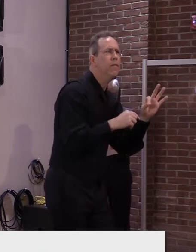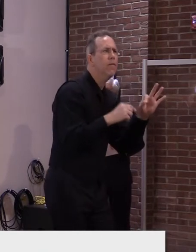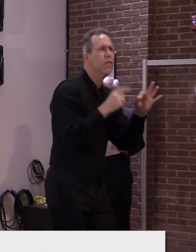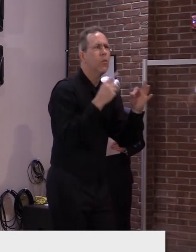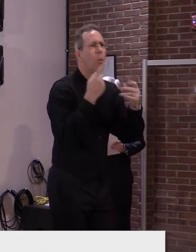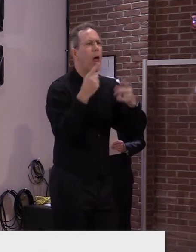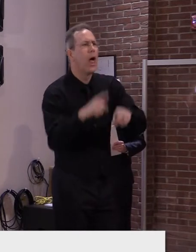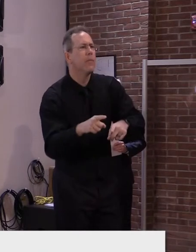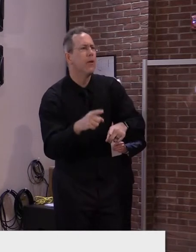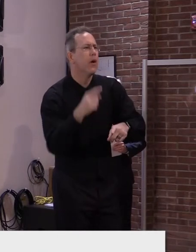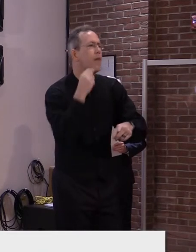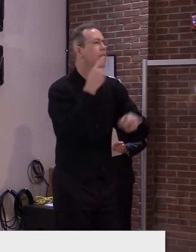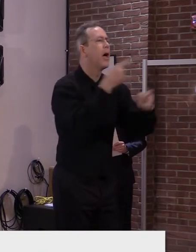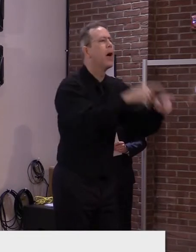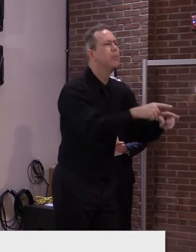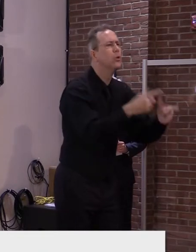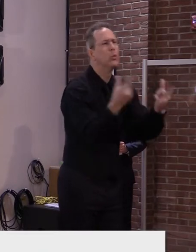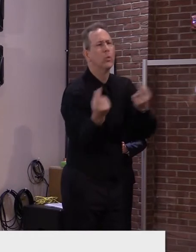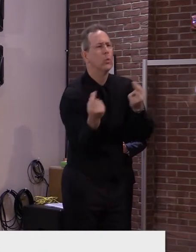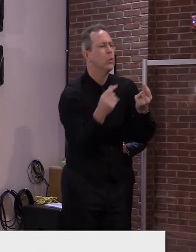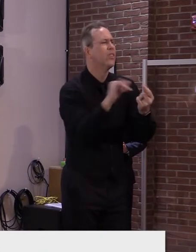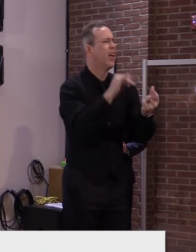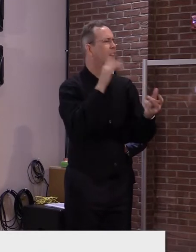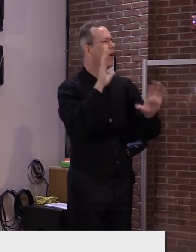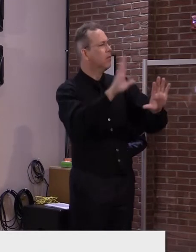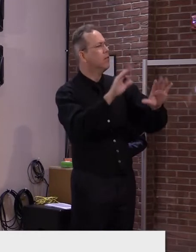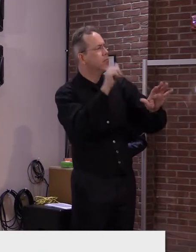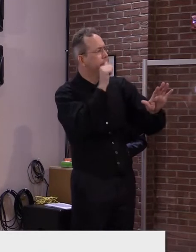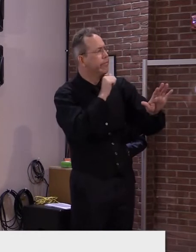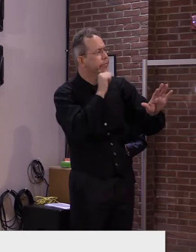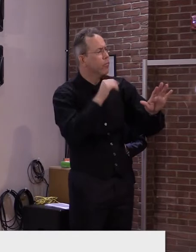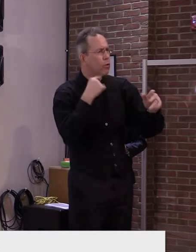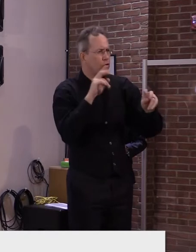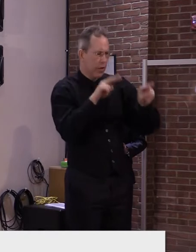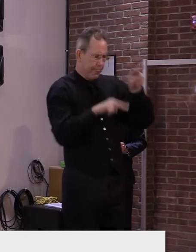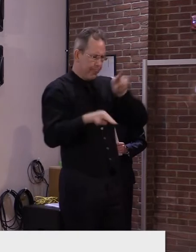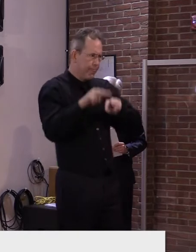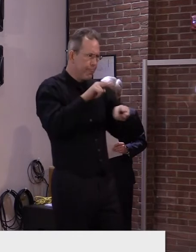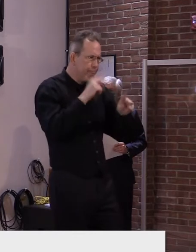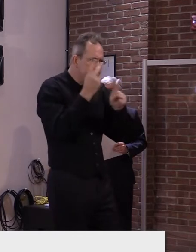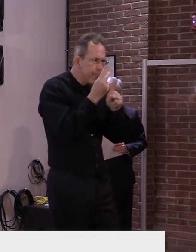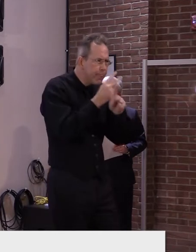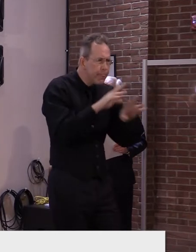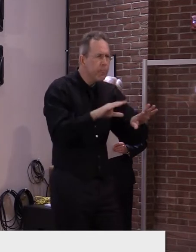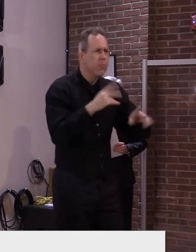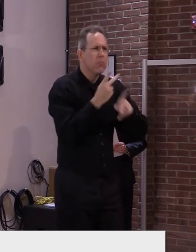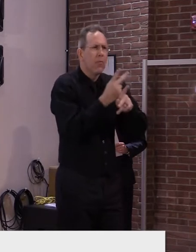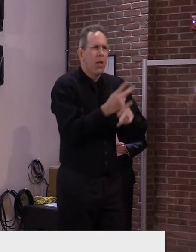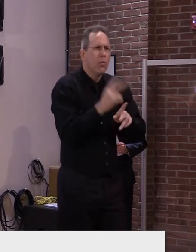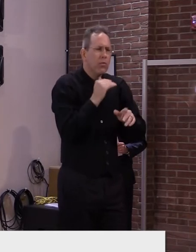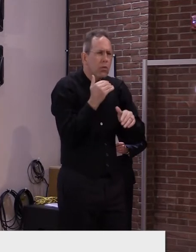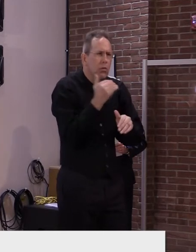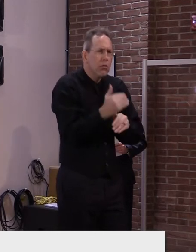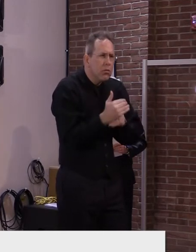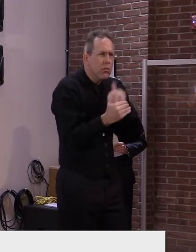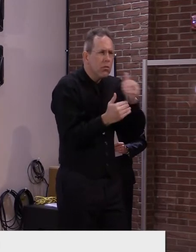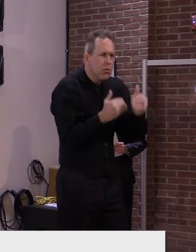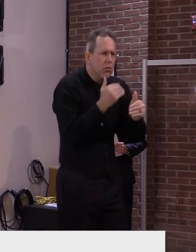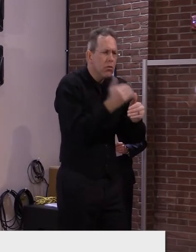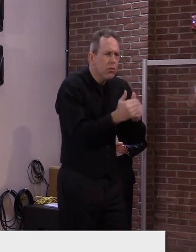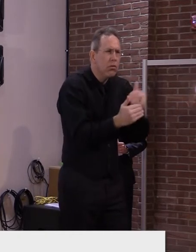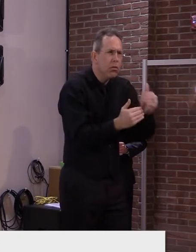we're going to do. We're going to do this carefully and methodically like we have throughout the pandemic.